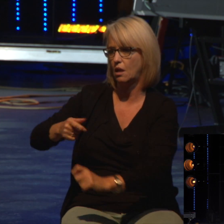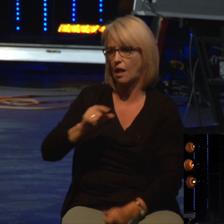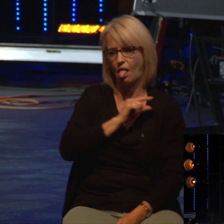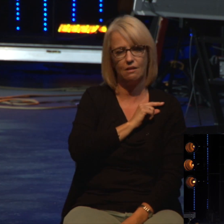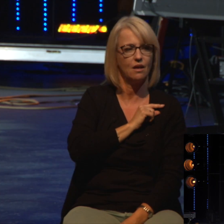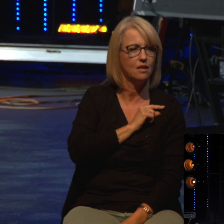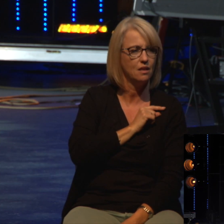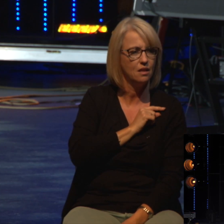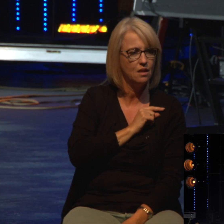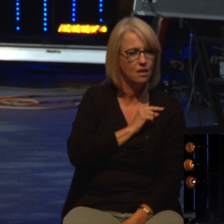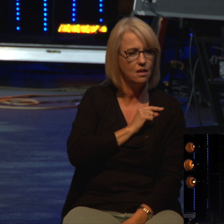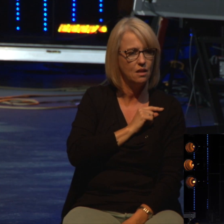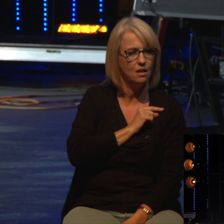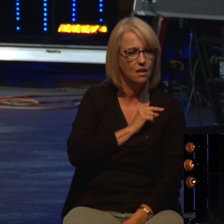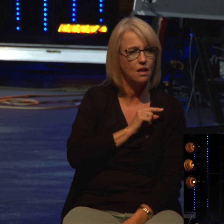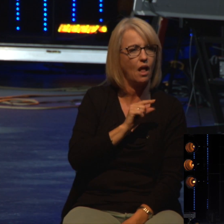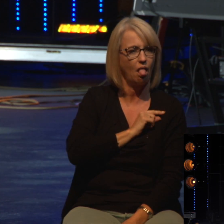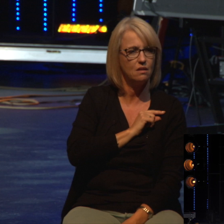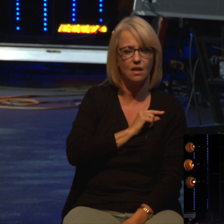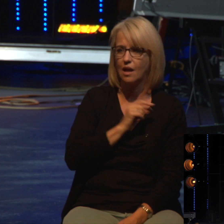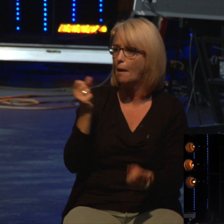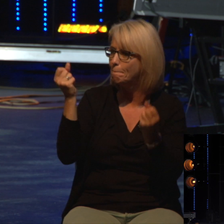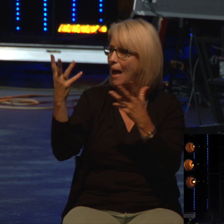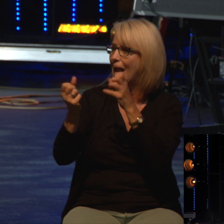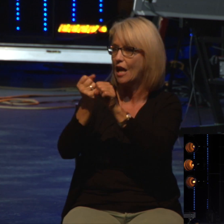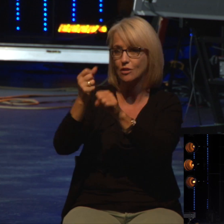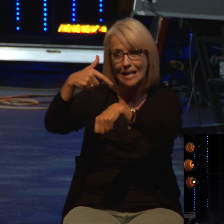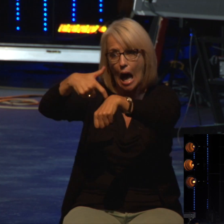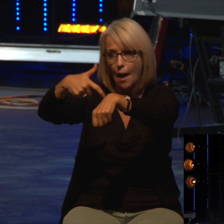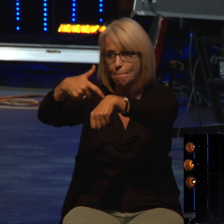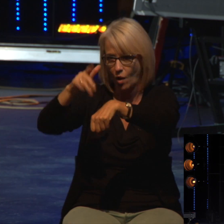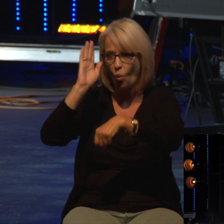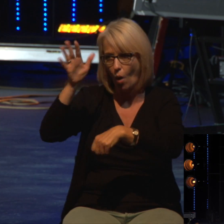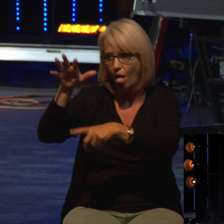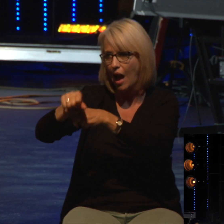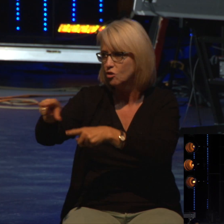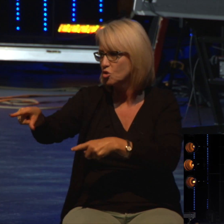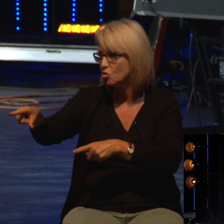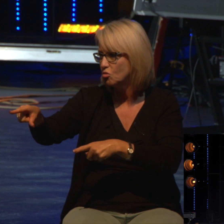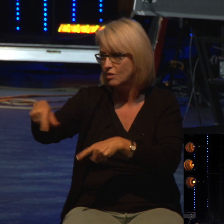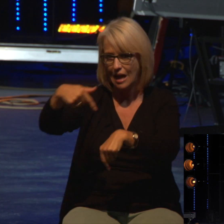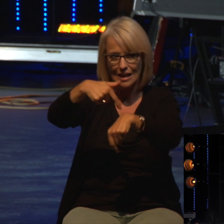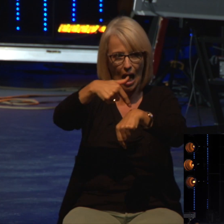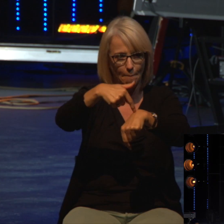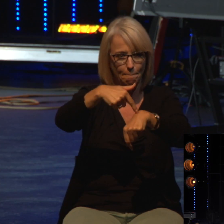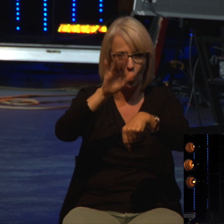Sin found her out in time. Sin finds you out in conscience.